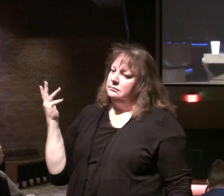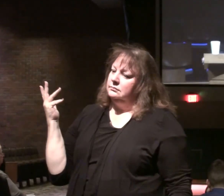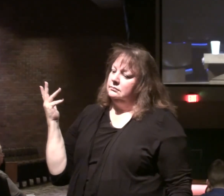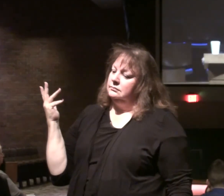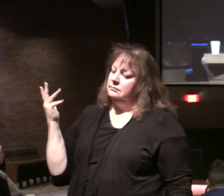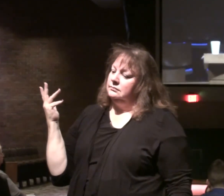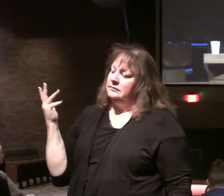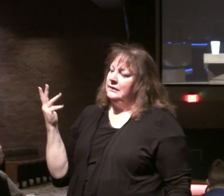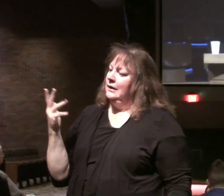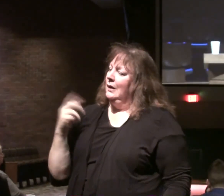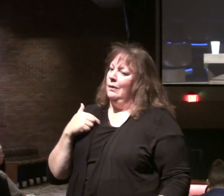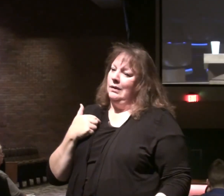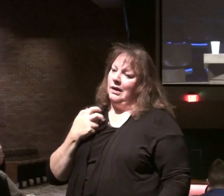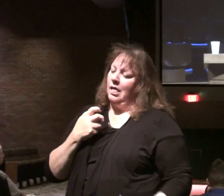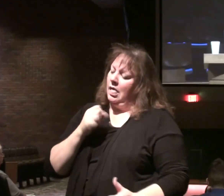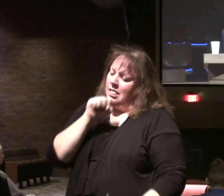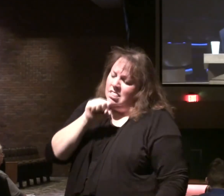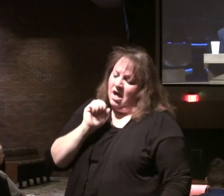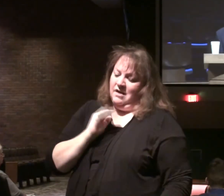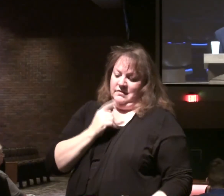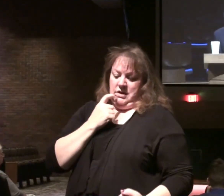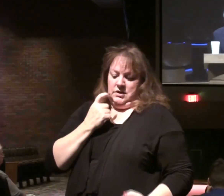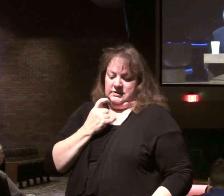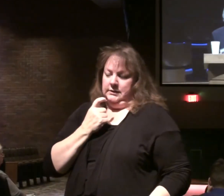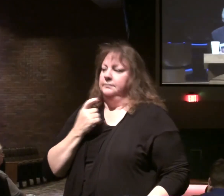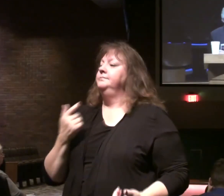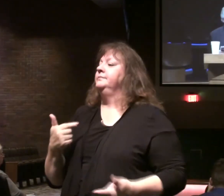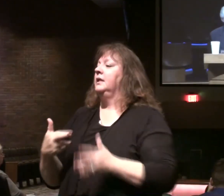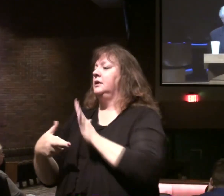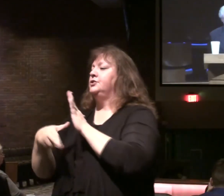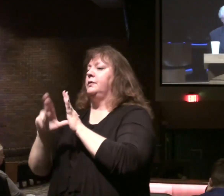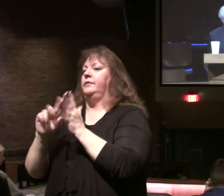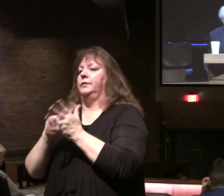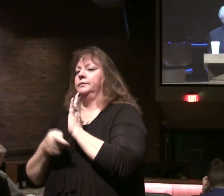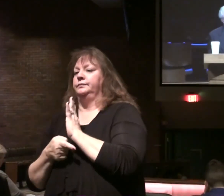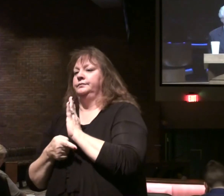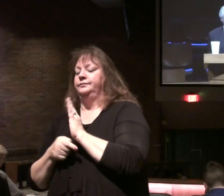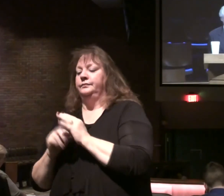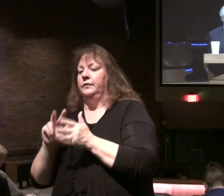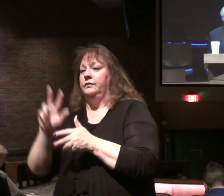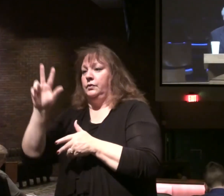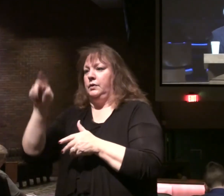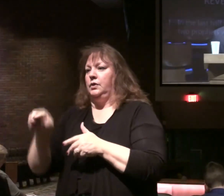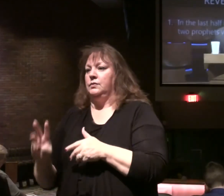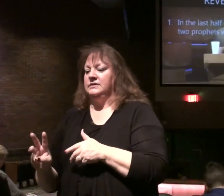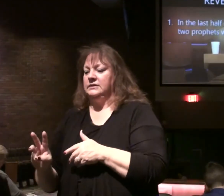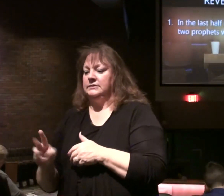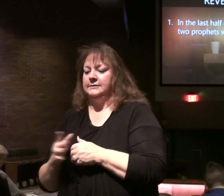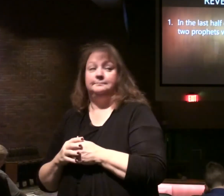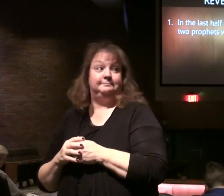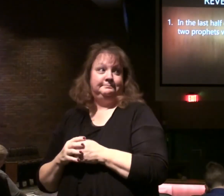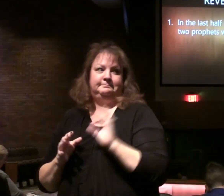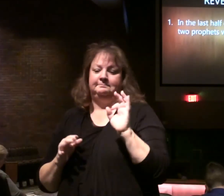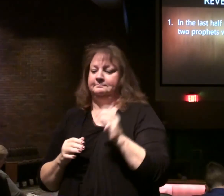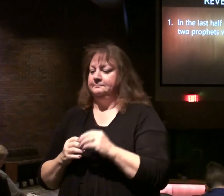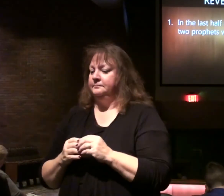We're hard in our sin. Let me just review. With what we've looked at. In verses 3 to 6. We've got the.